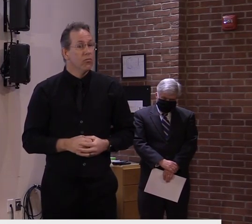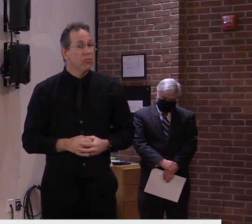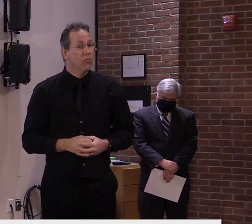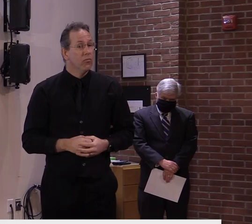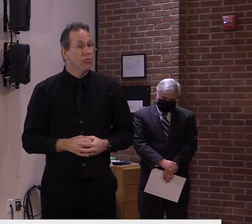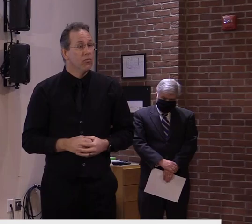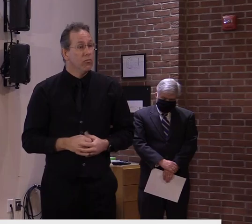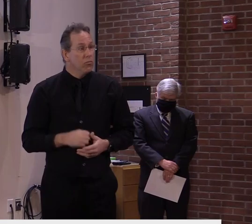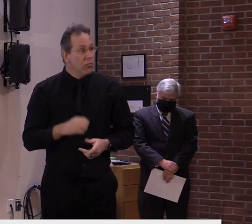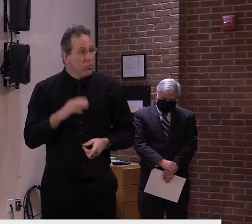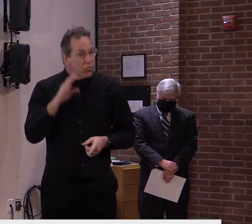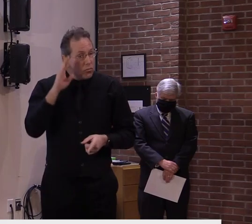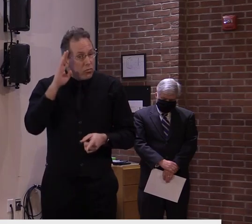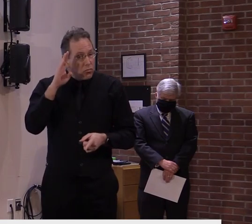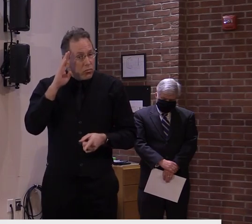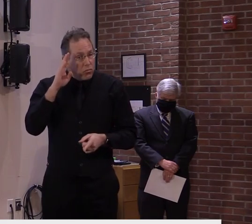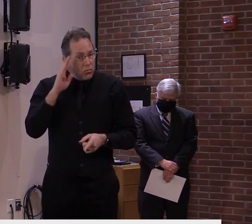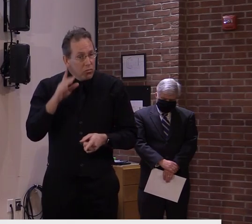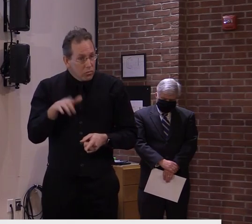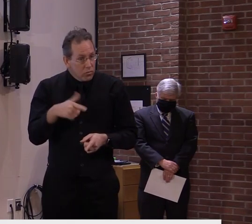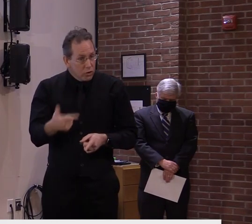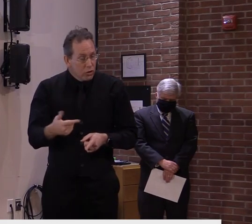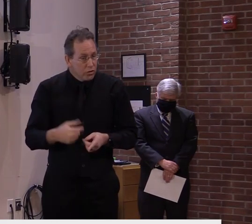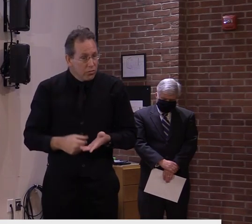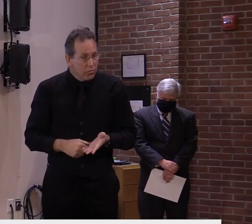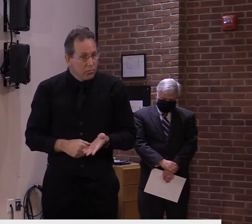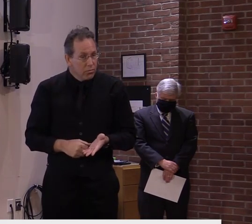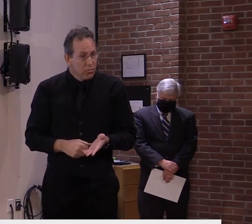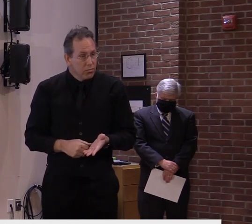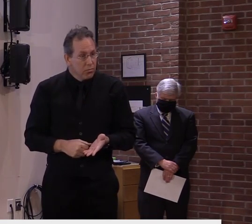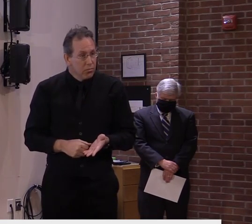Andrew, Caledonian Wrecker. Andrew,